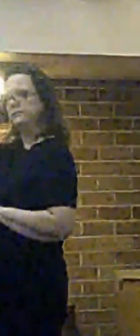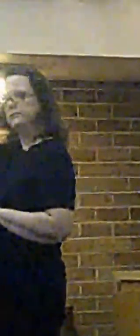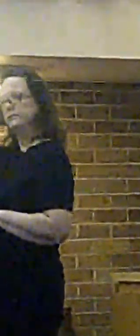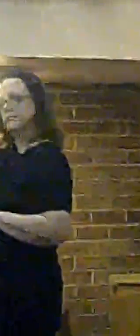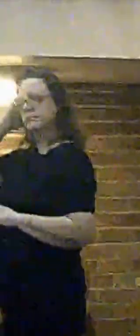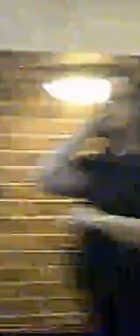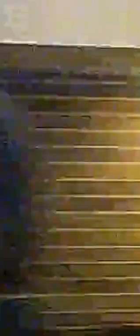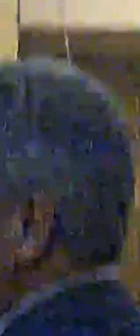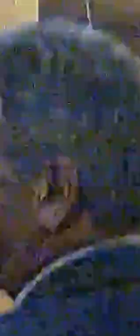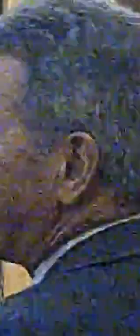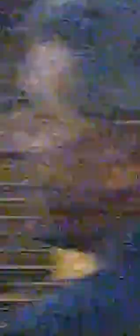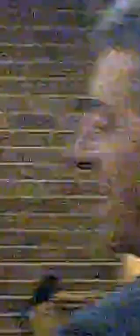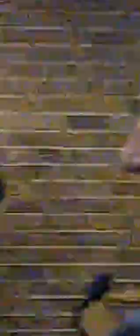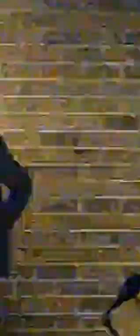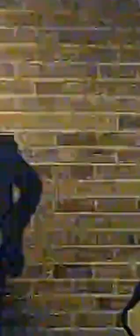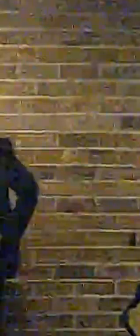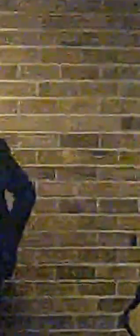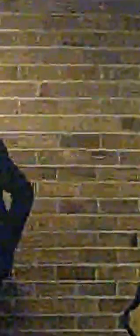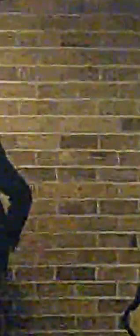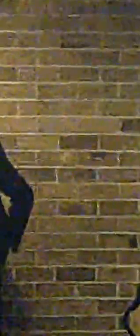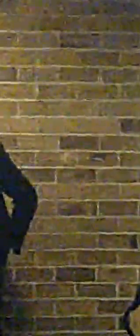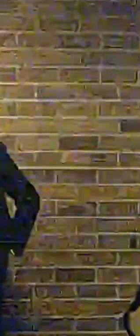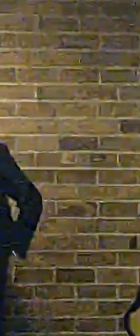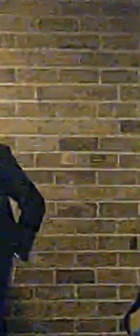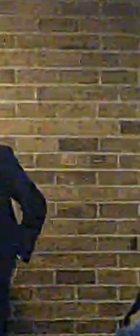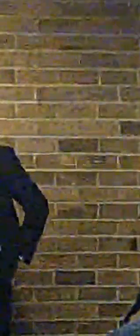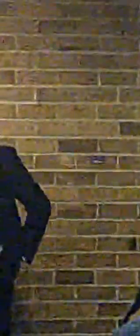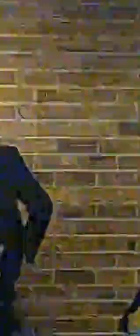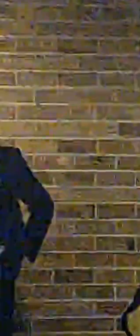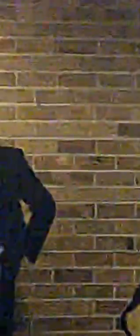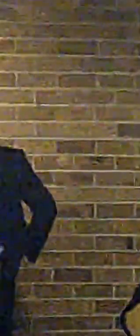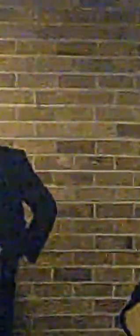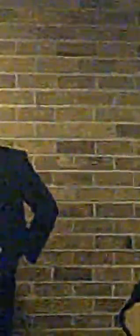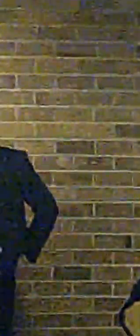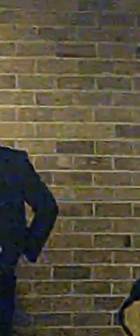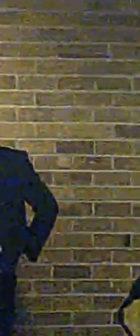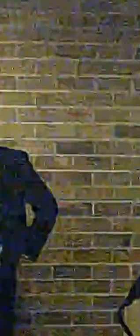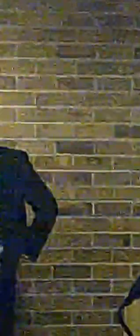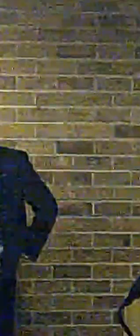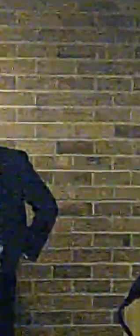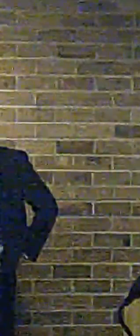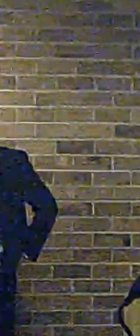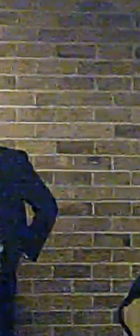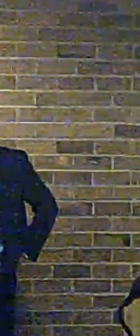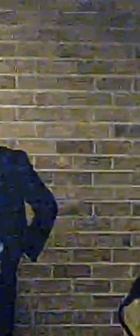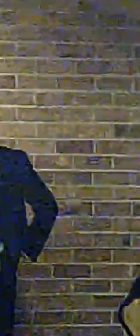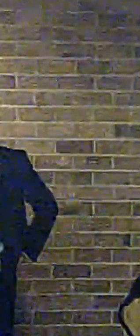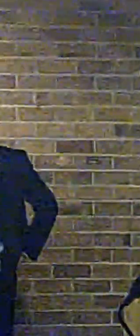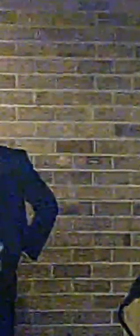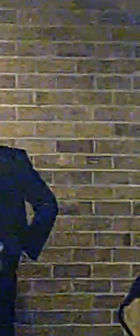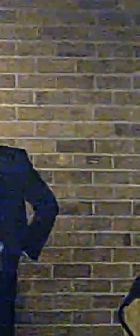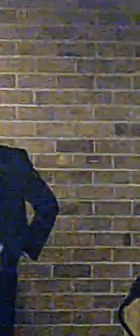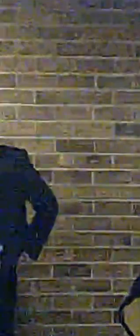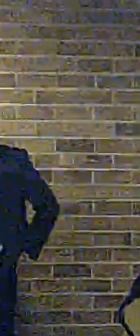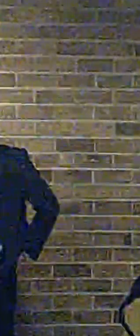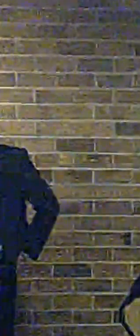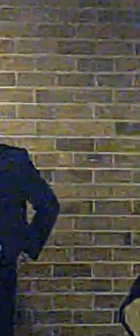It's a nine o'clock closure, and we said that at the beginning. Organise another meeting, then. With the council.